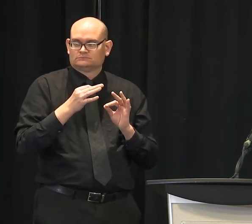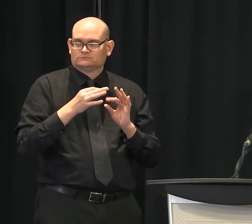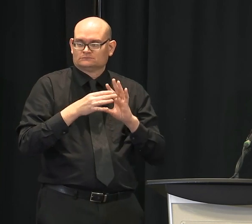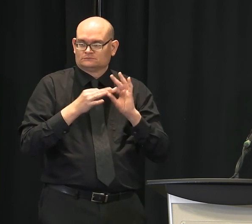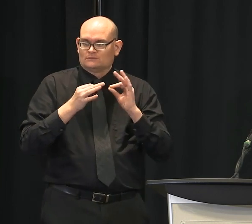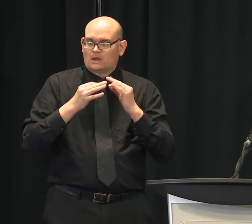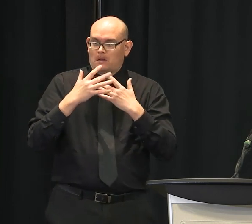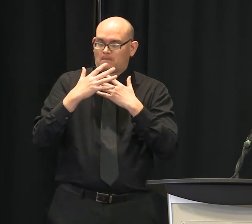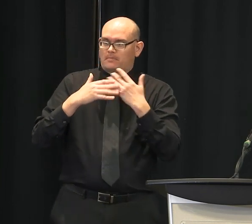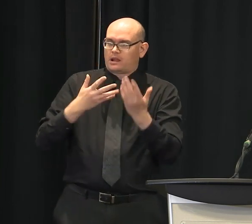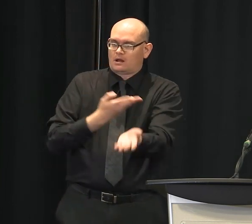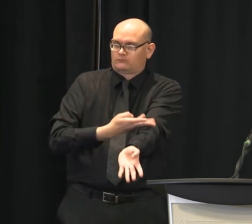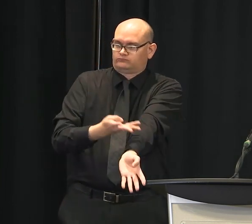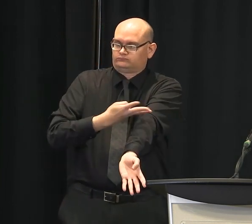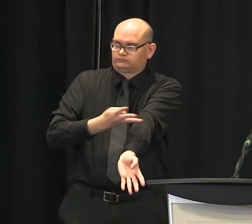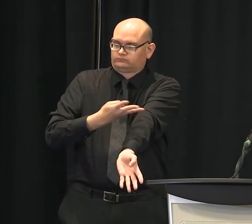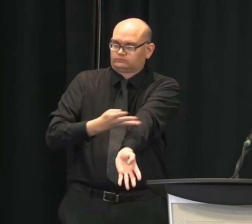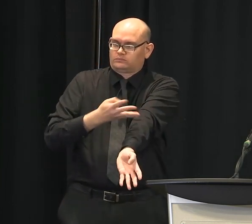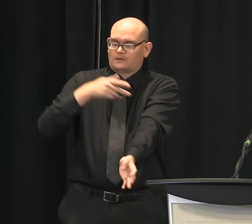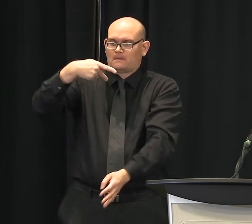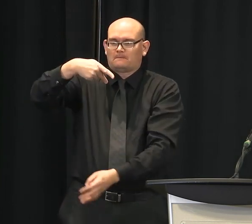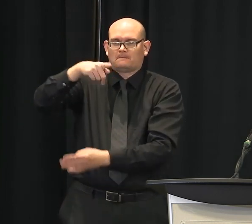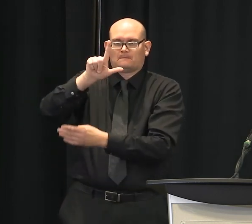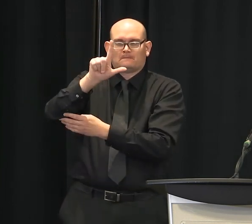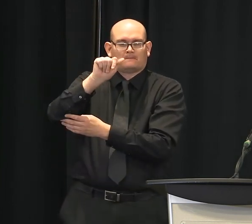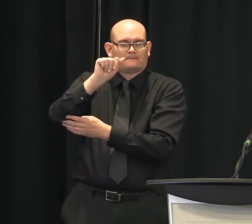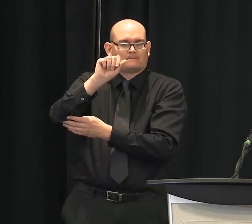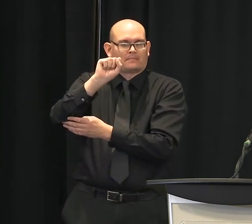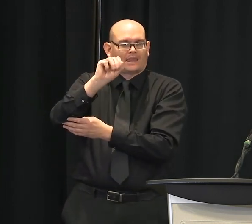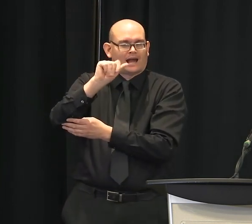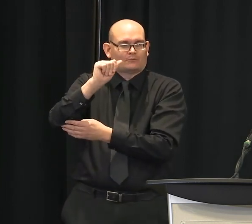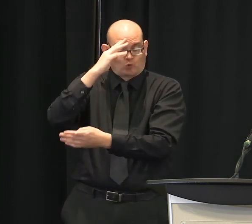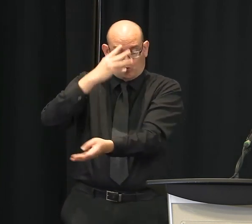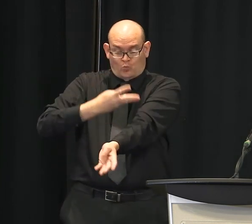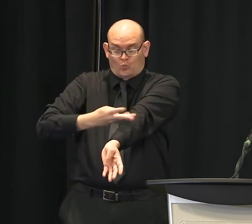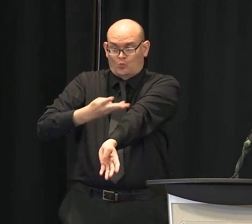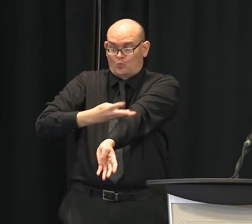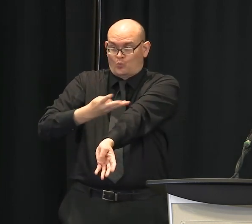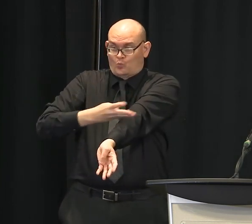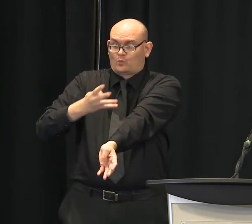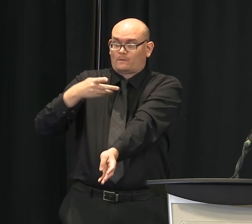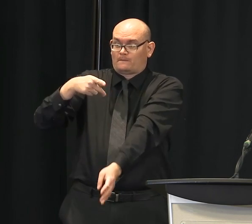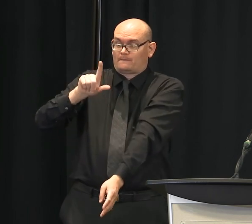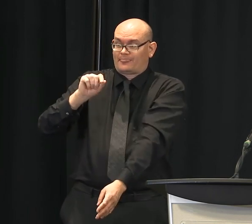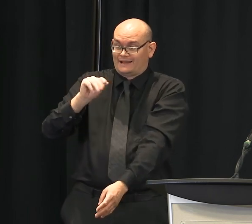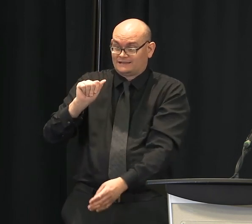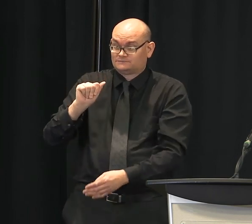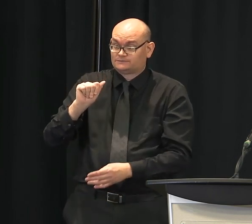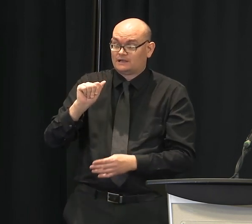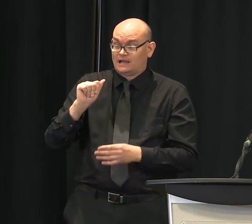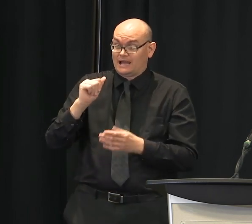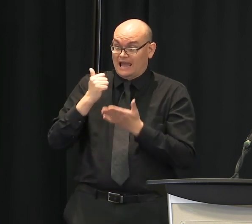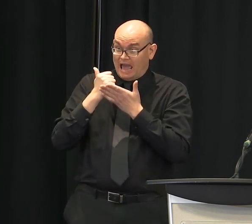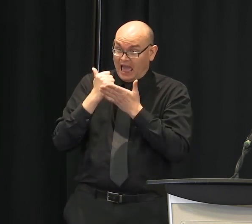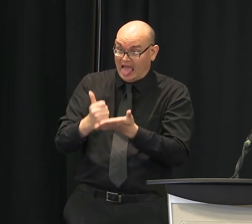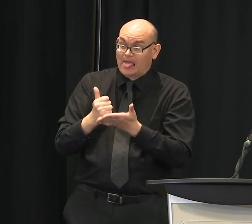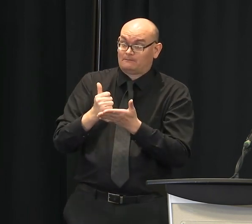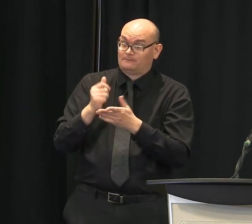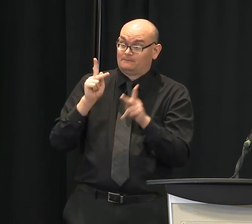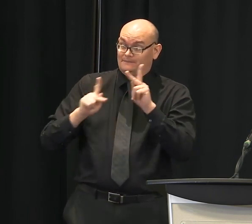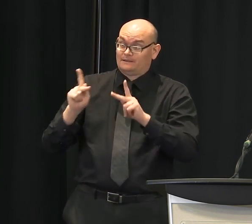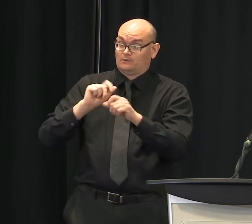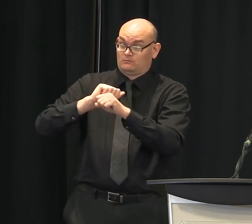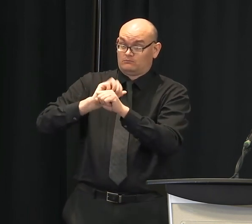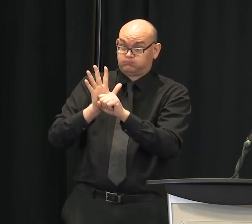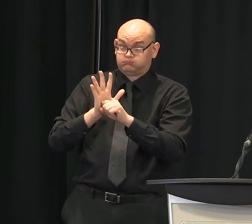now treated with convalescent plasma? And is there any plan to maybe give convalescent plasma to those frontline medical workers who